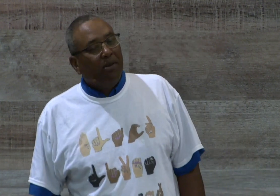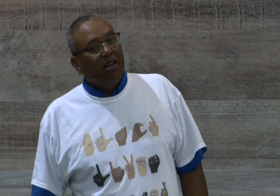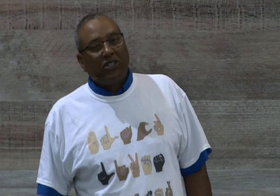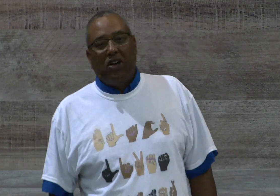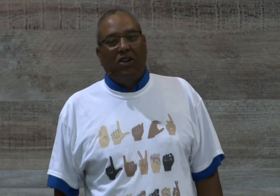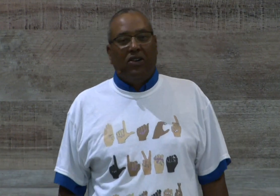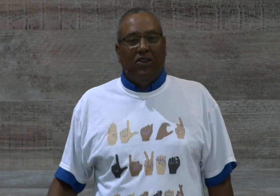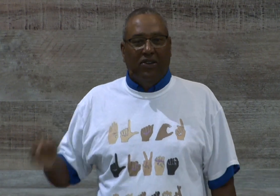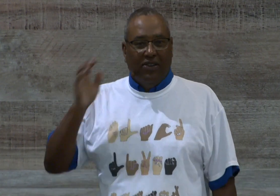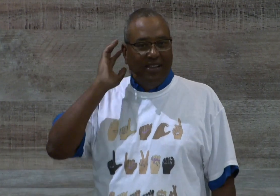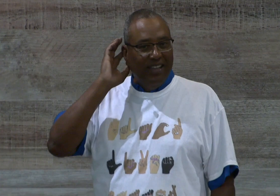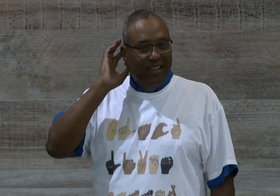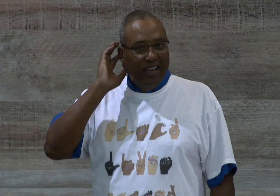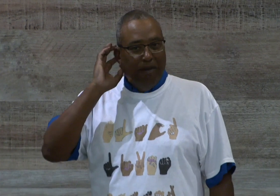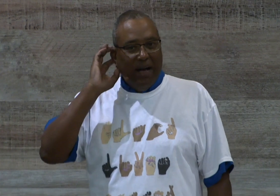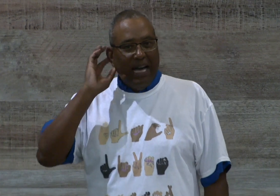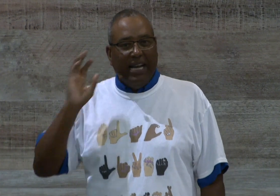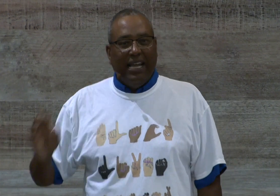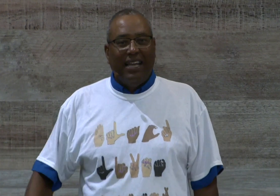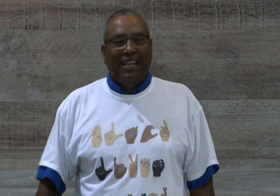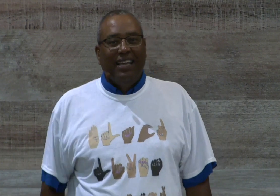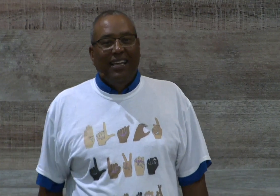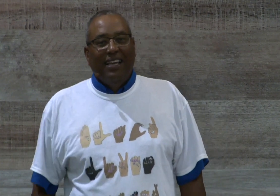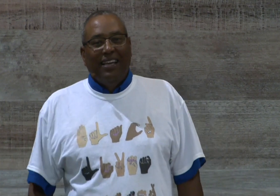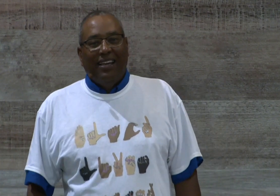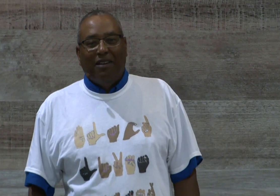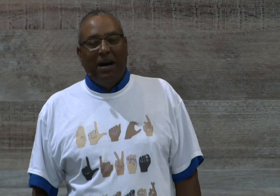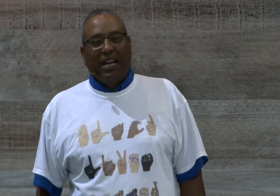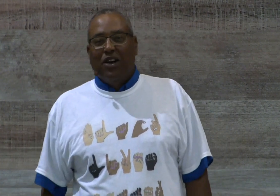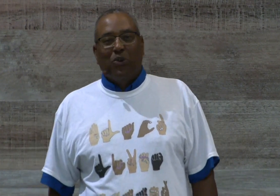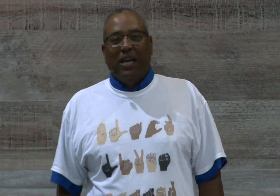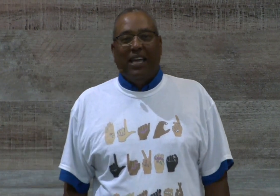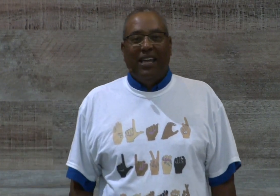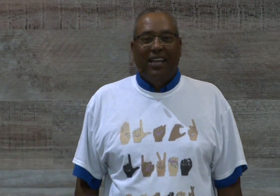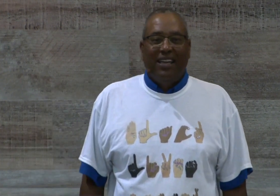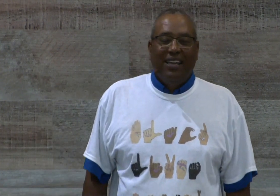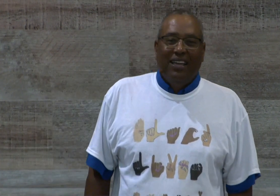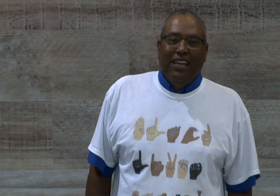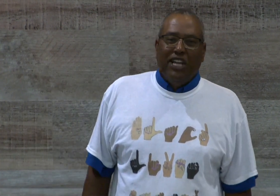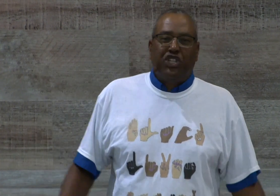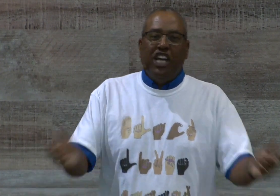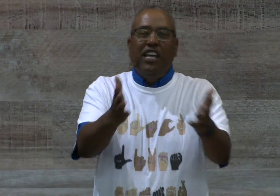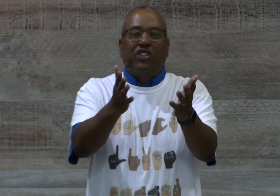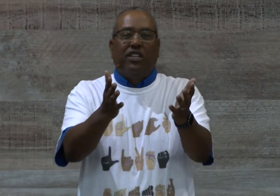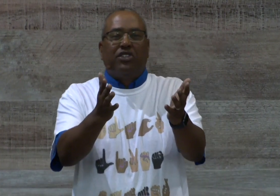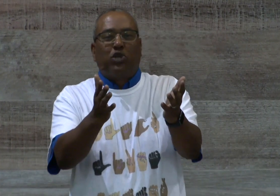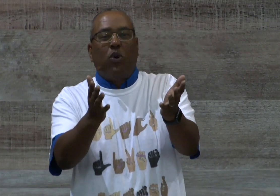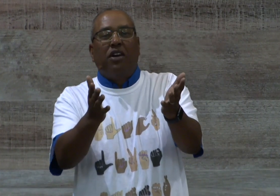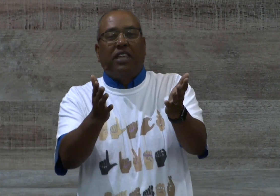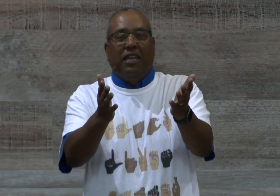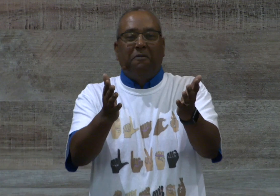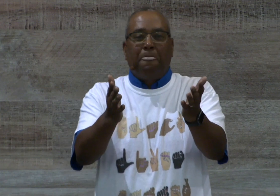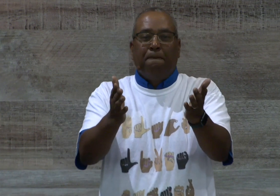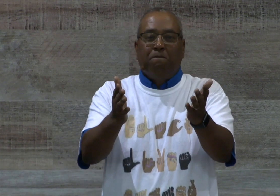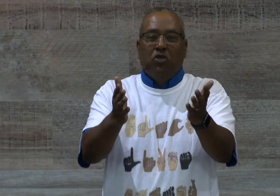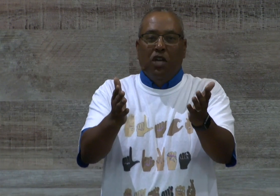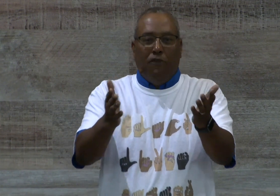us all a mighty a mighty long way and Jesus is worthy of all